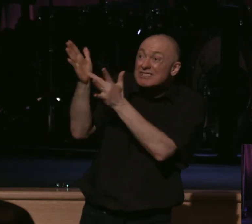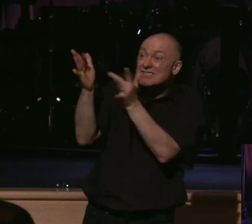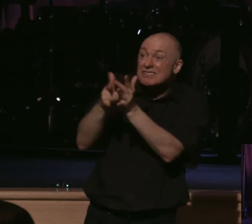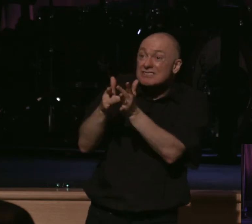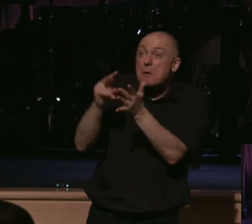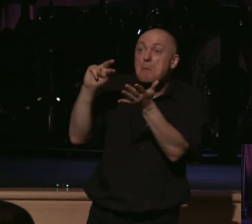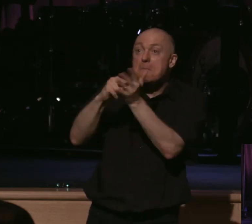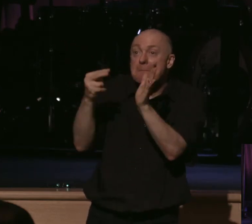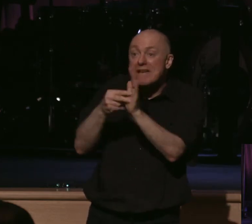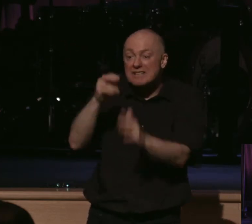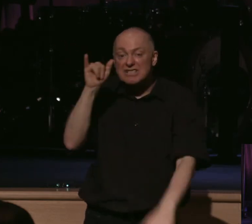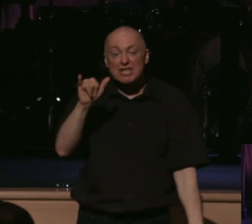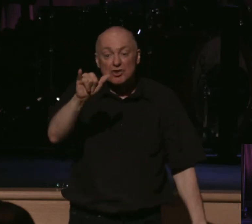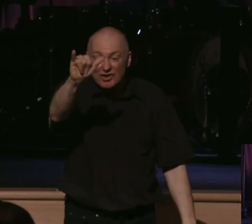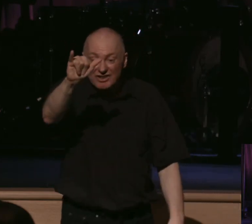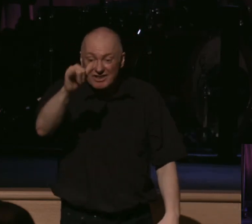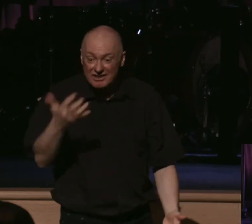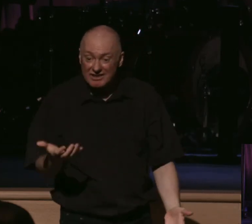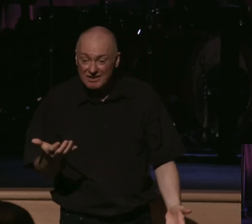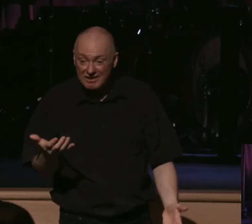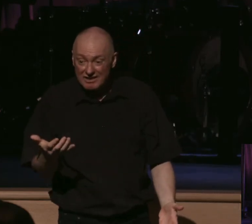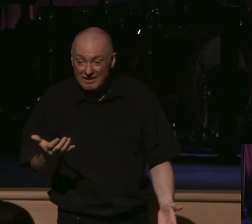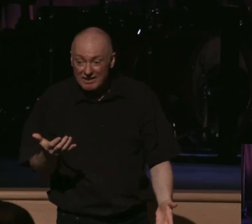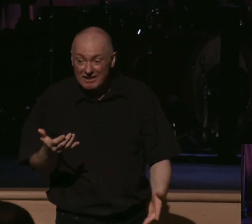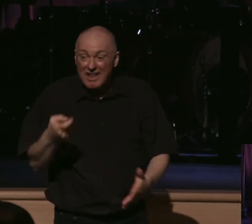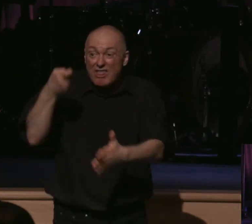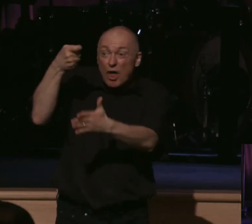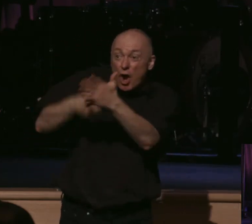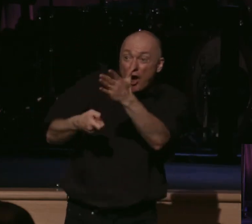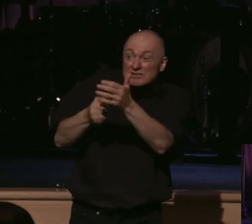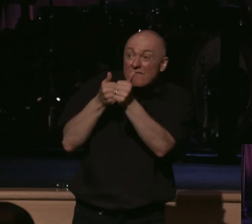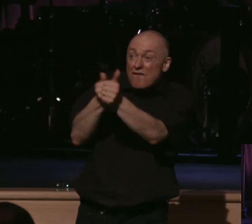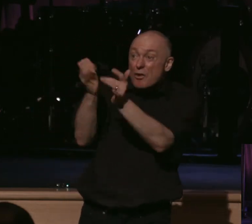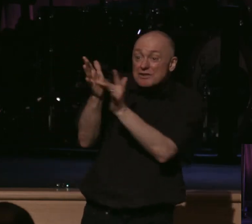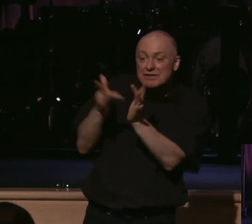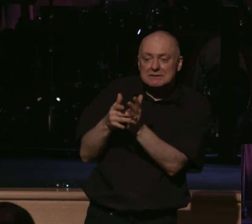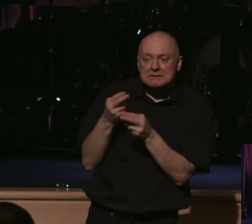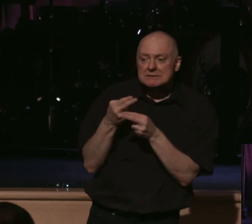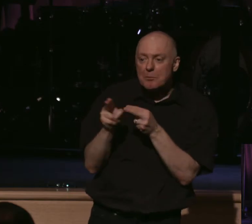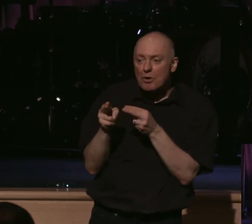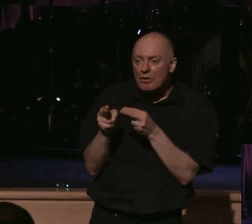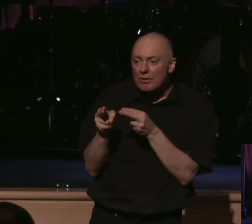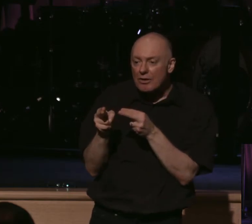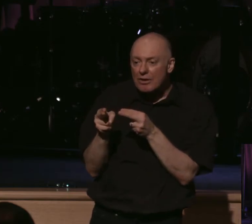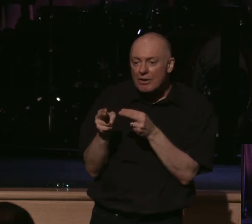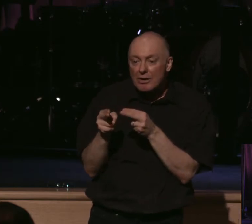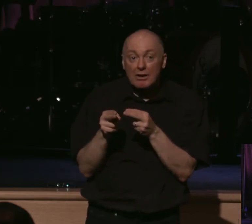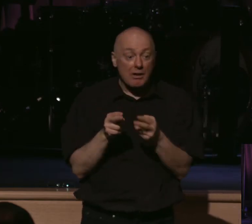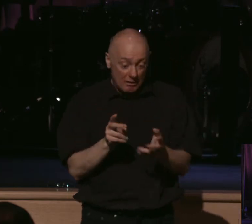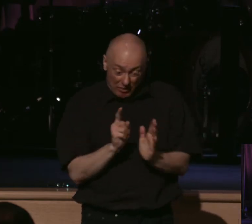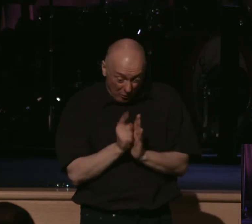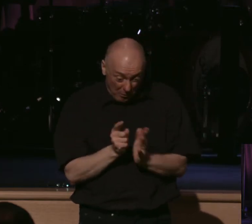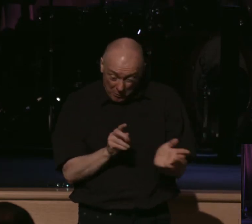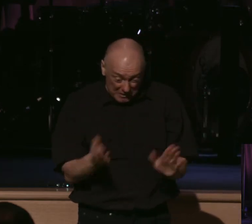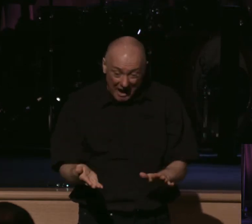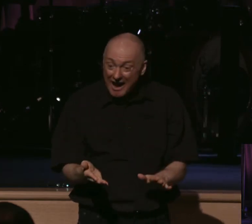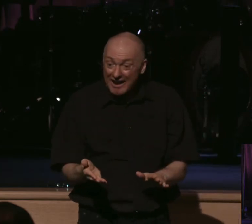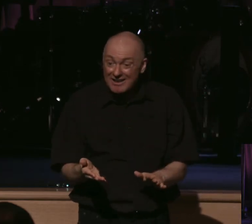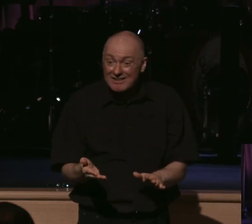eternity. The cost of following Christ now is temporal. The moment we die, we're good. We're good.